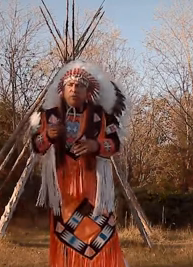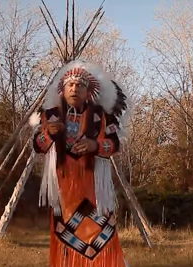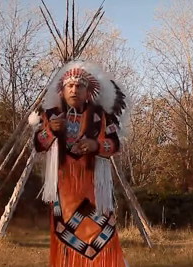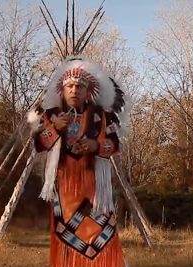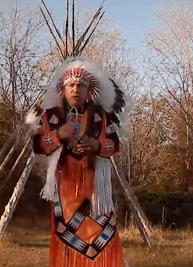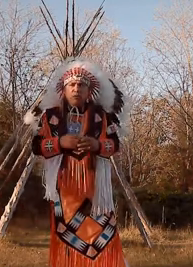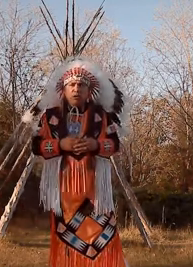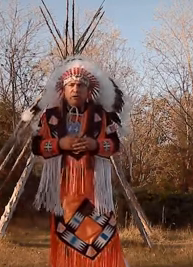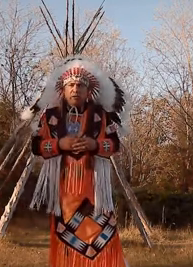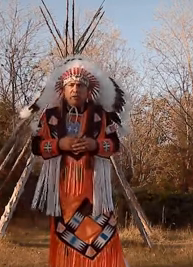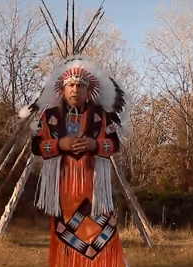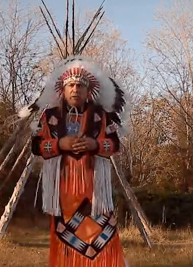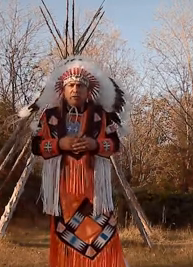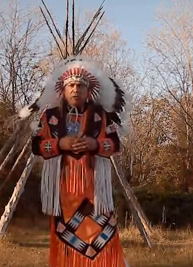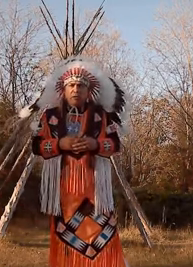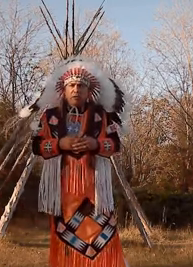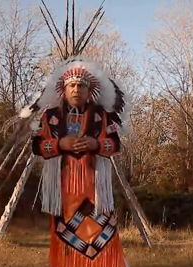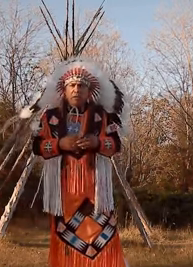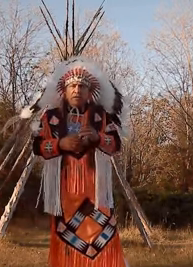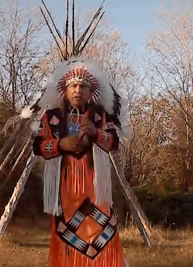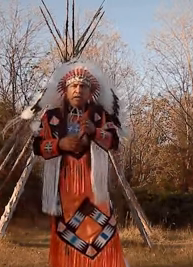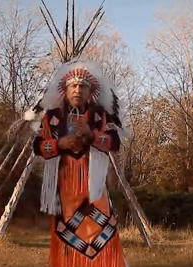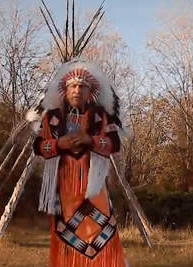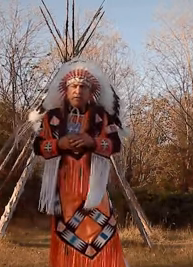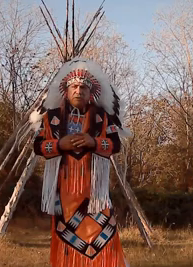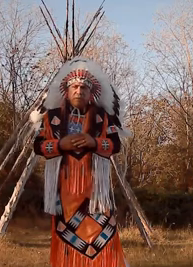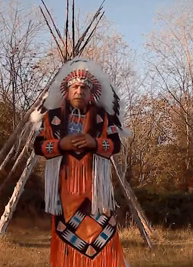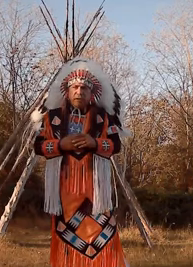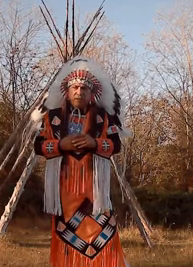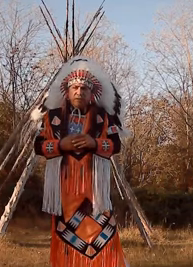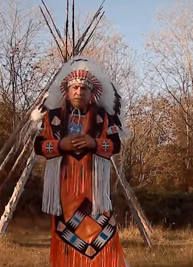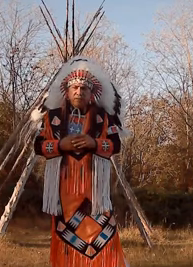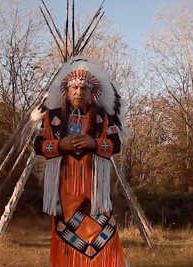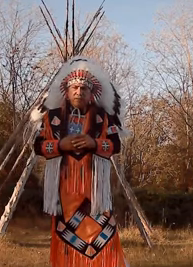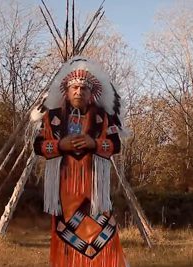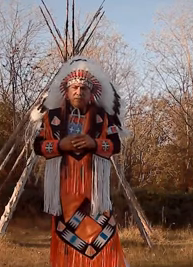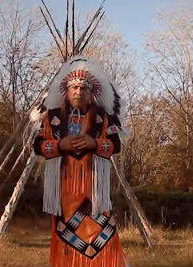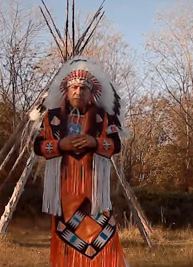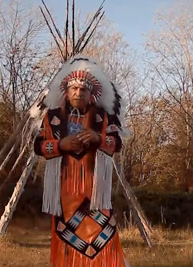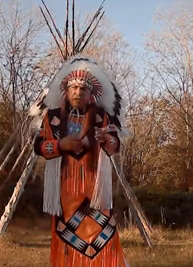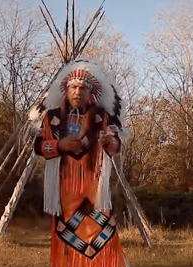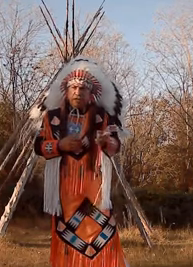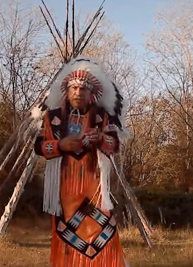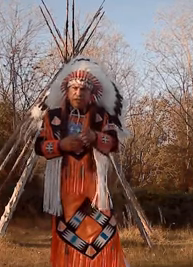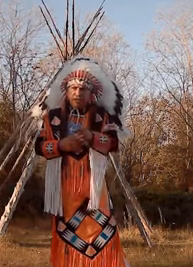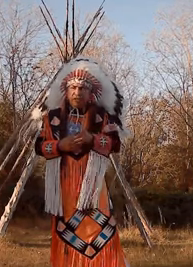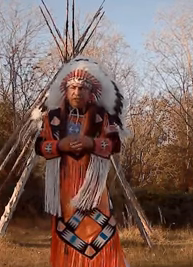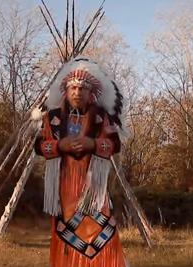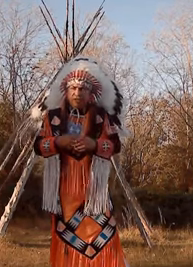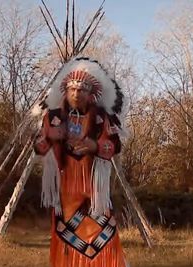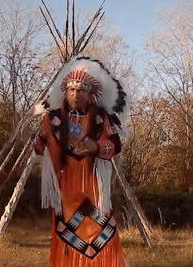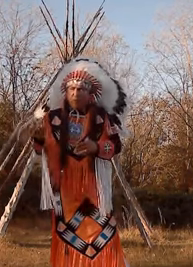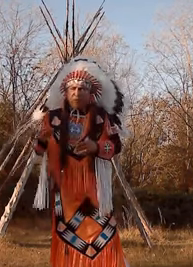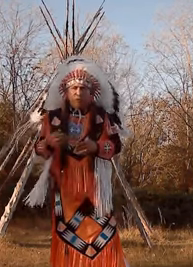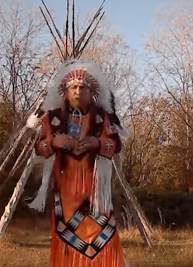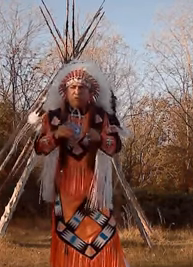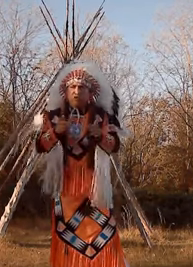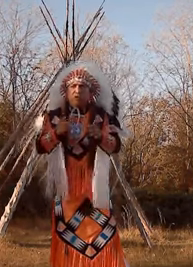proud who you are. Make your ancestors proud. Excel in education, sports, whatever you